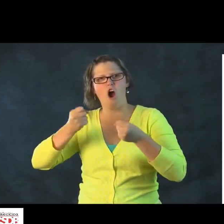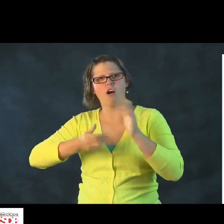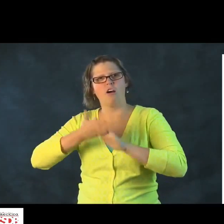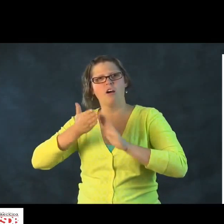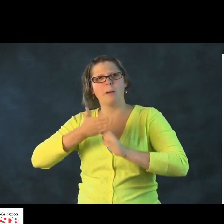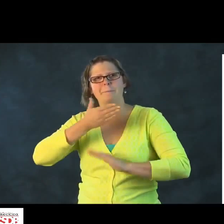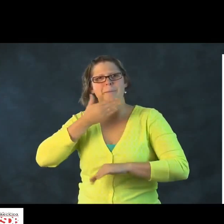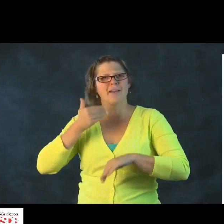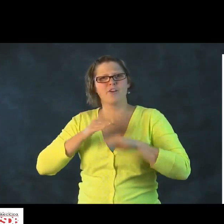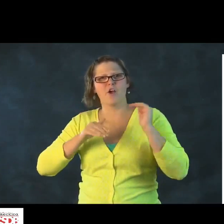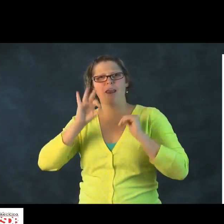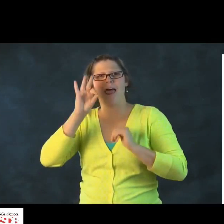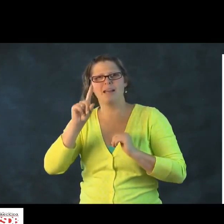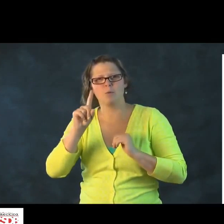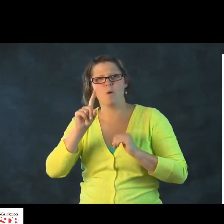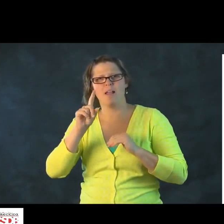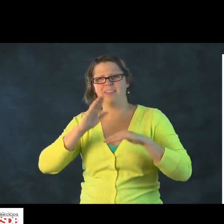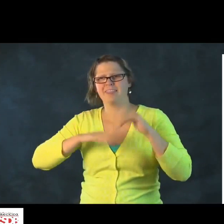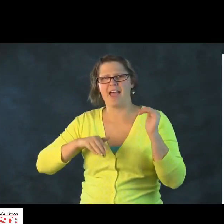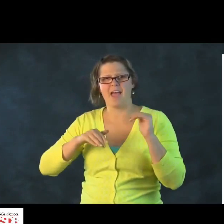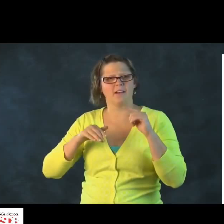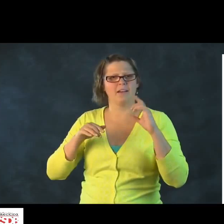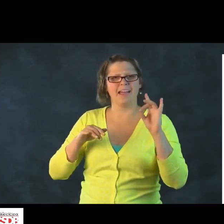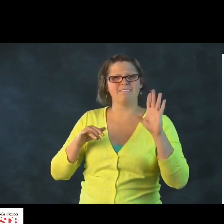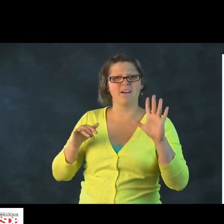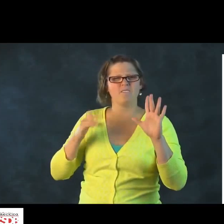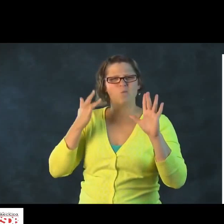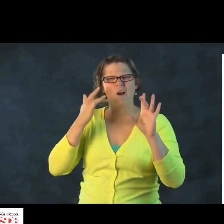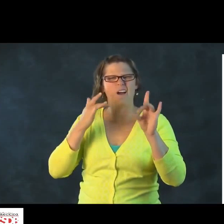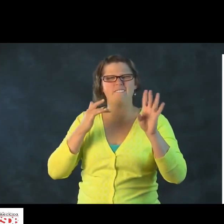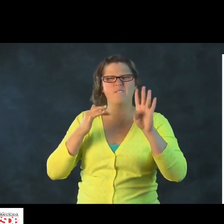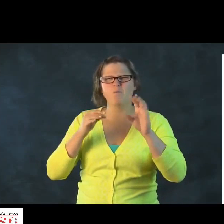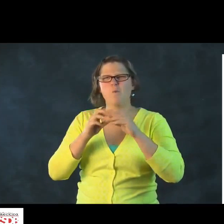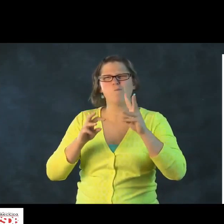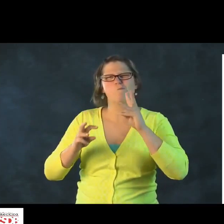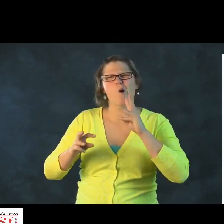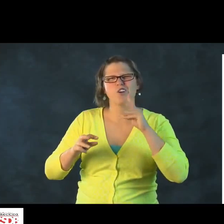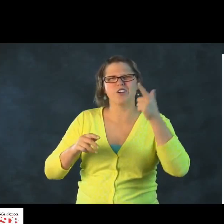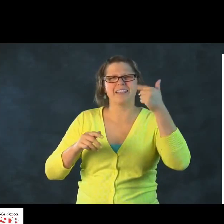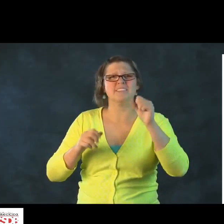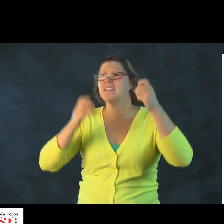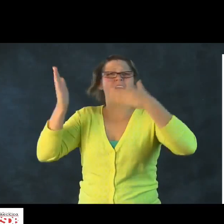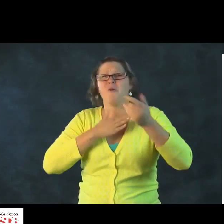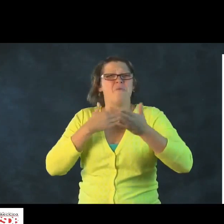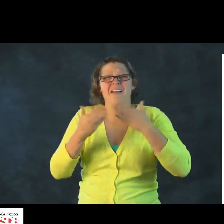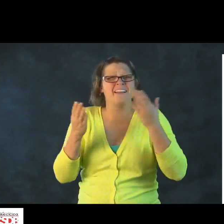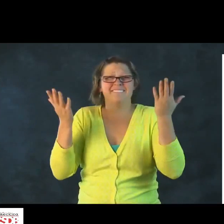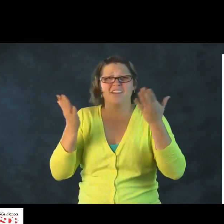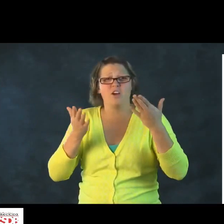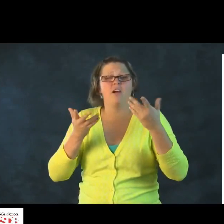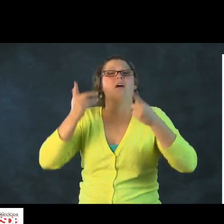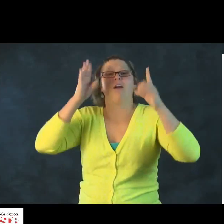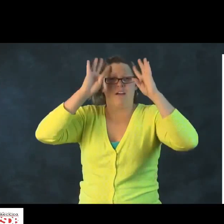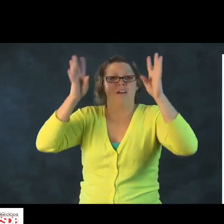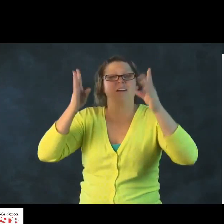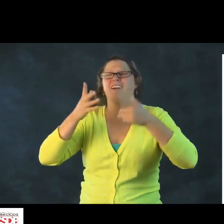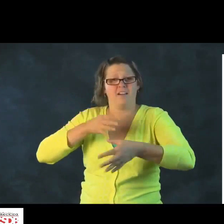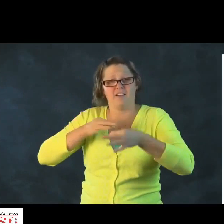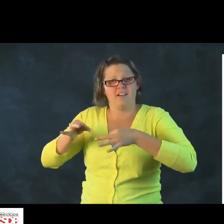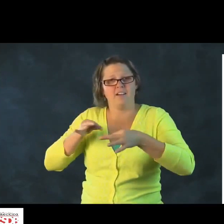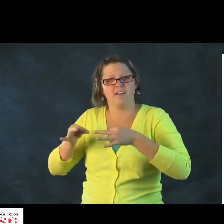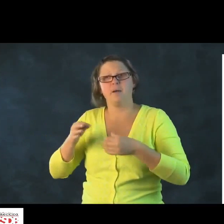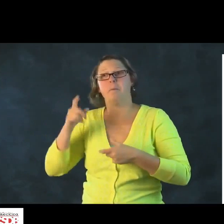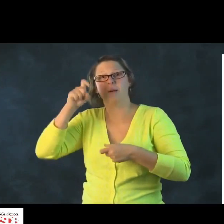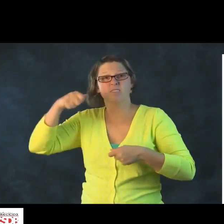on. You could have a conversation about that, explaining how the car runs better on 91 as opposed to 85 because there's too much water in that.